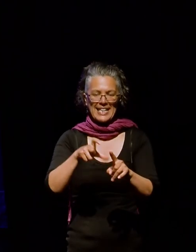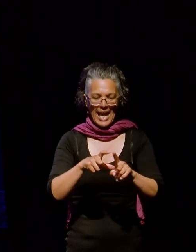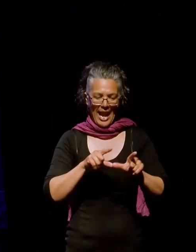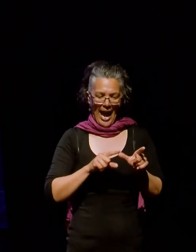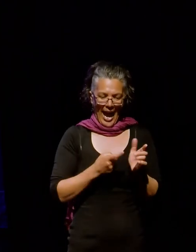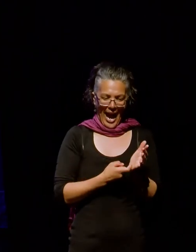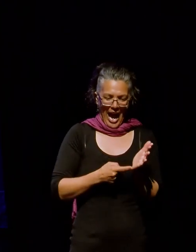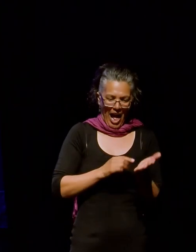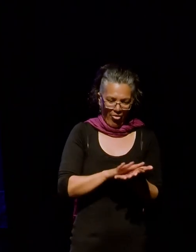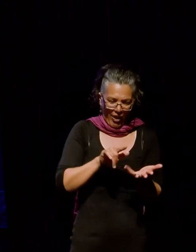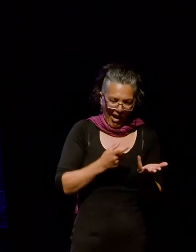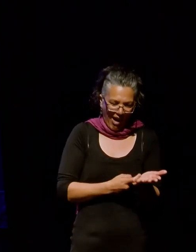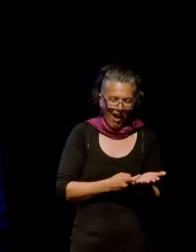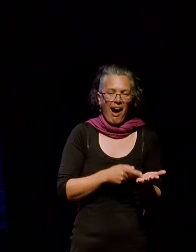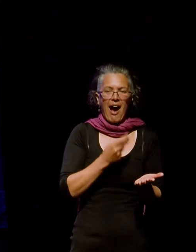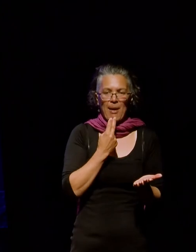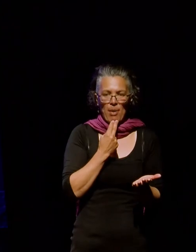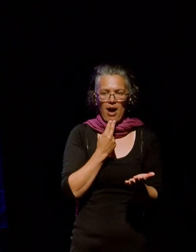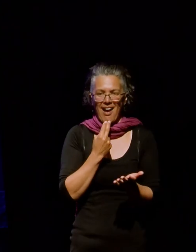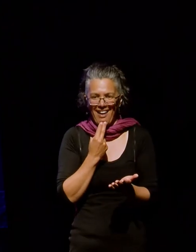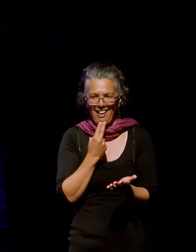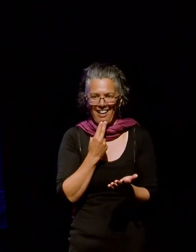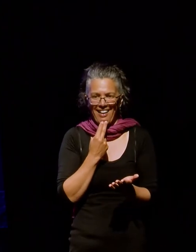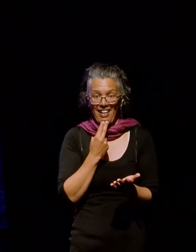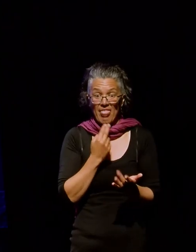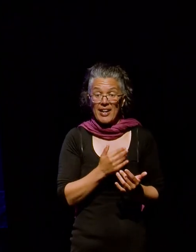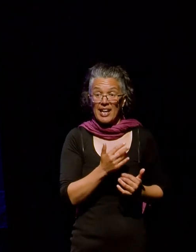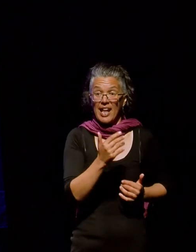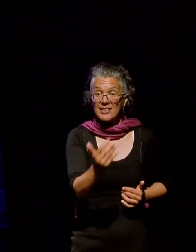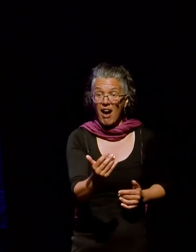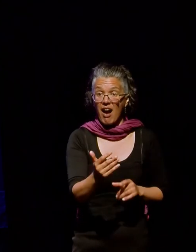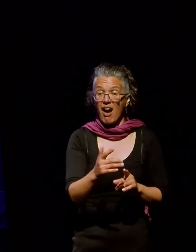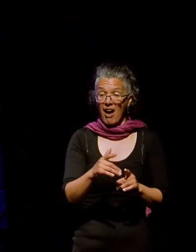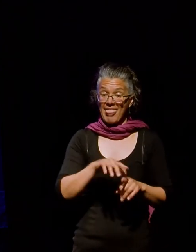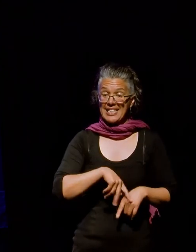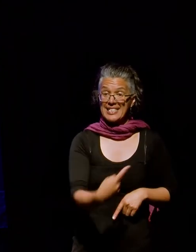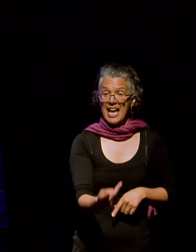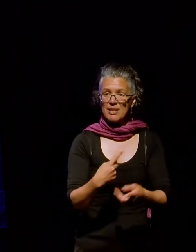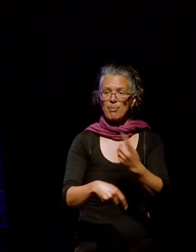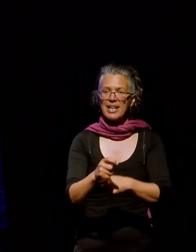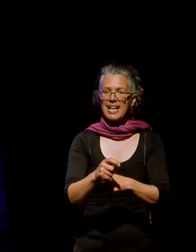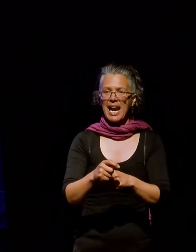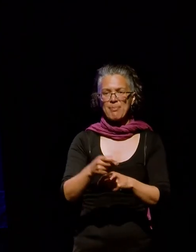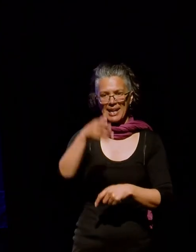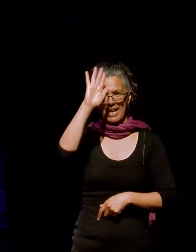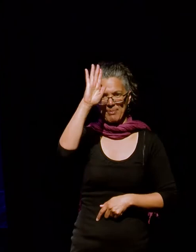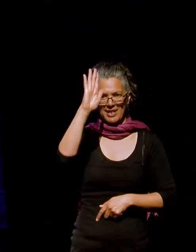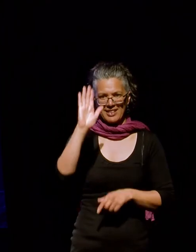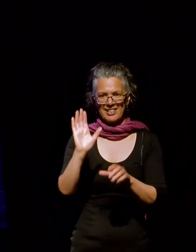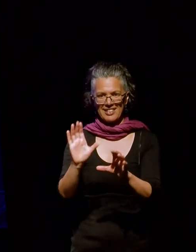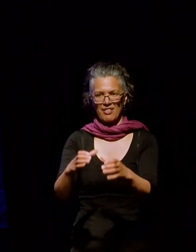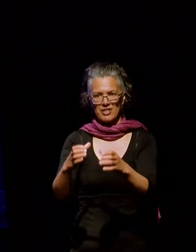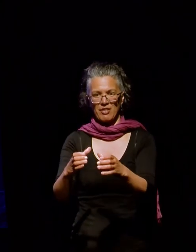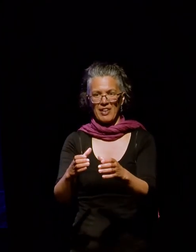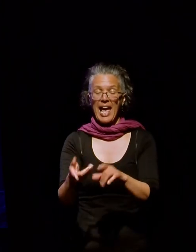And Henry's story is interesting in that his son Harry went on to Captain New Zealand to play test cricket. And then Leonard Cave's got a